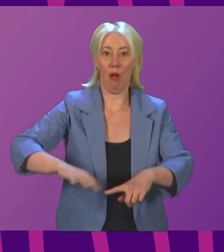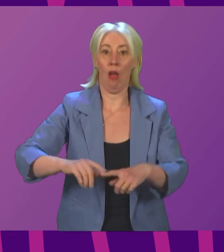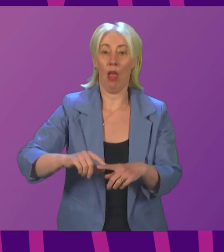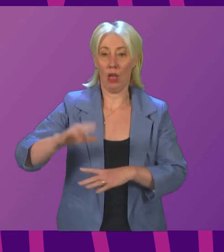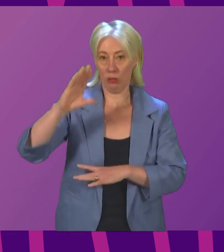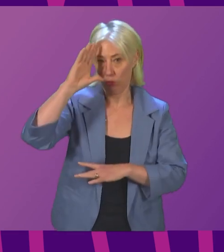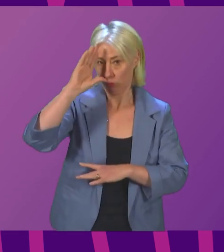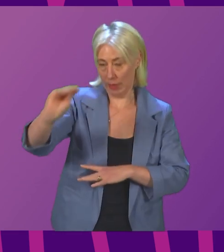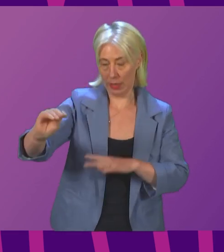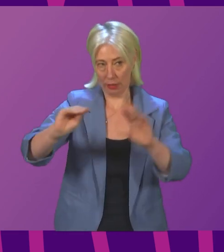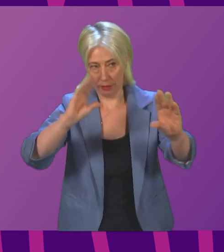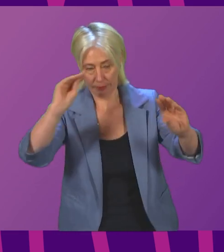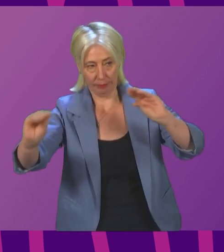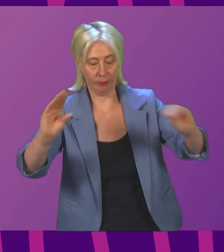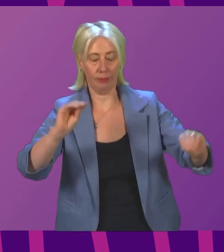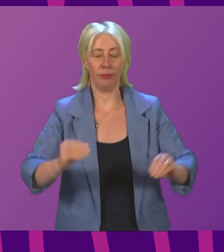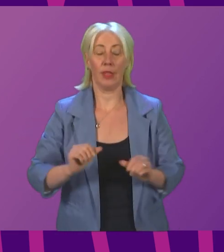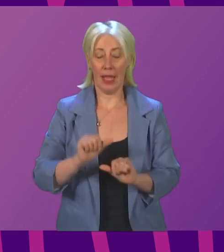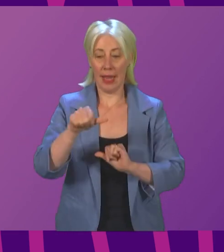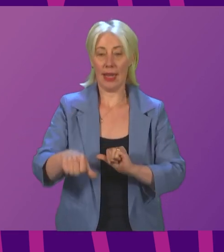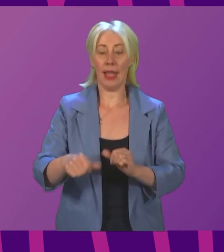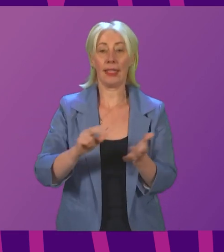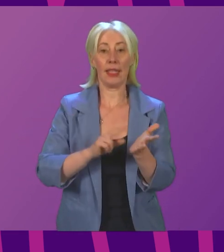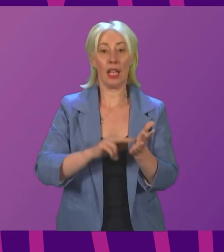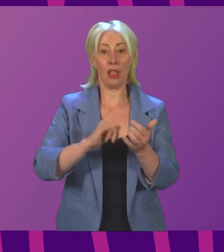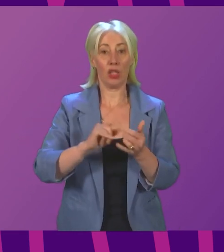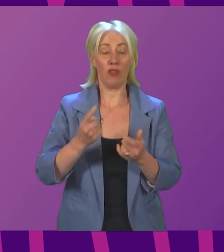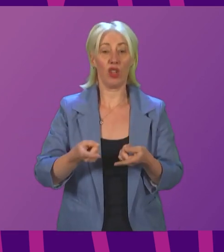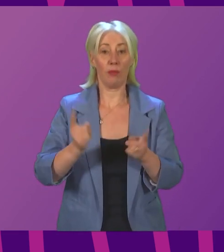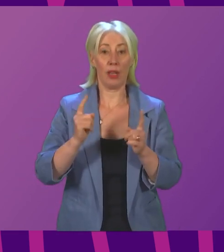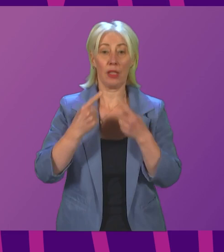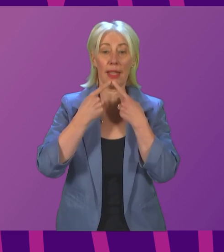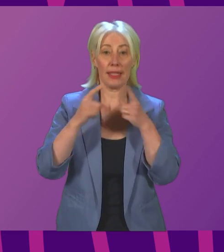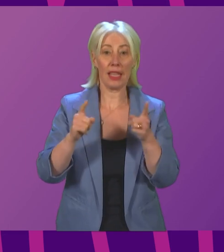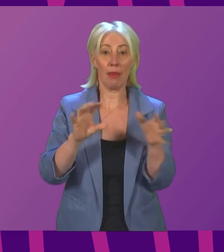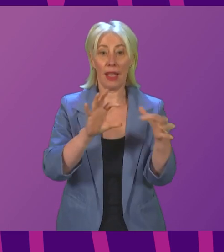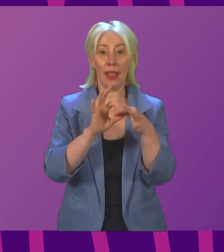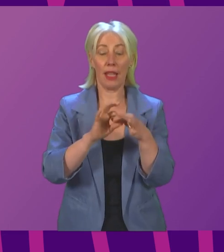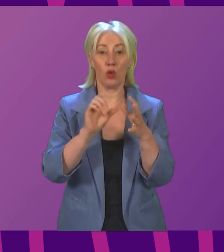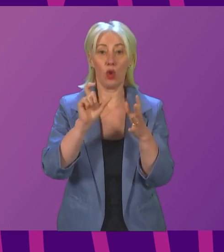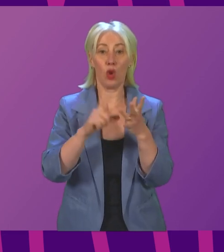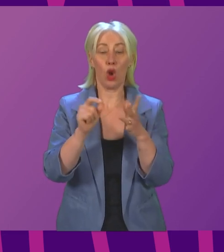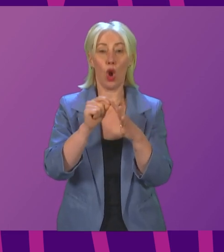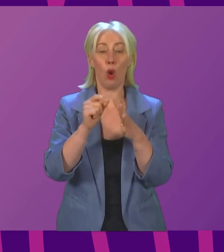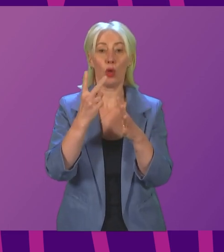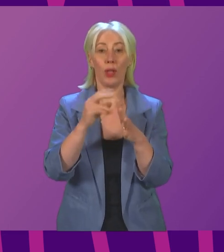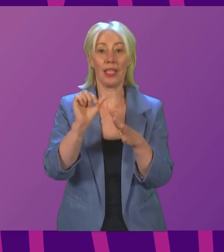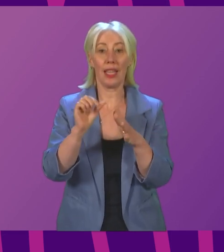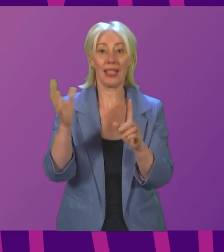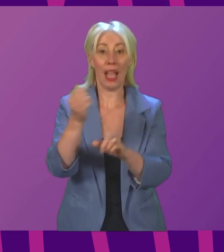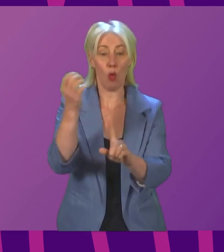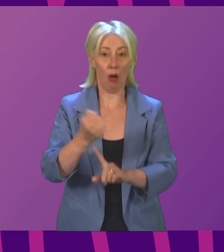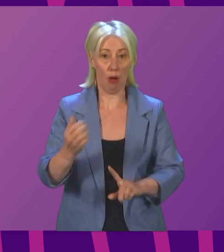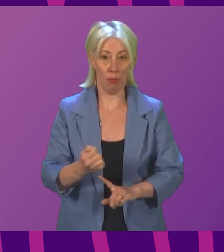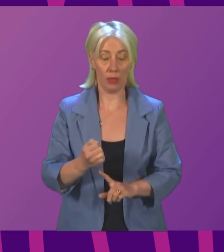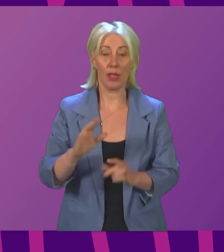The next item of business is a statement by Nicola Sturgeon, First Minister, on COP26 outcomes. The First Minister will take questions